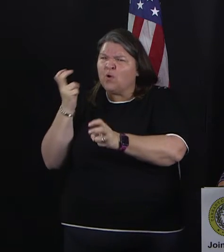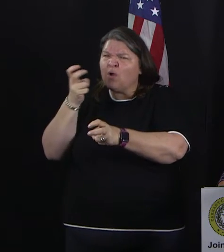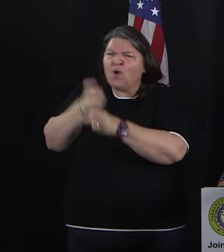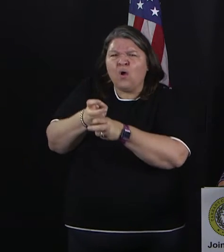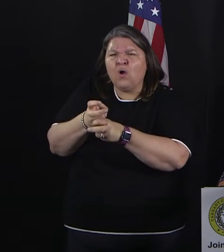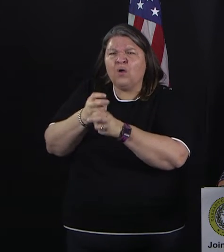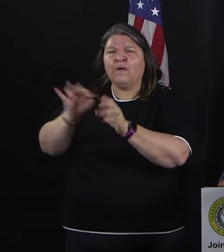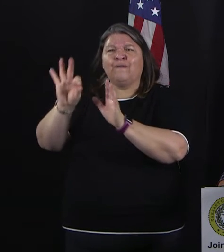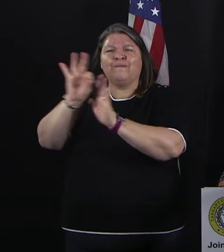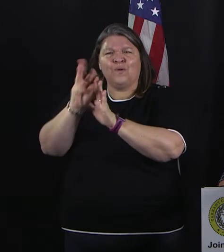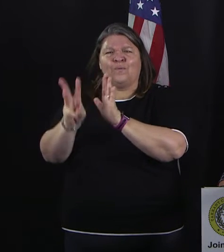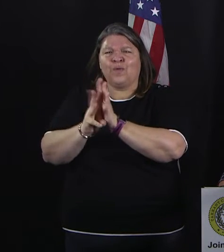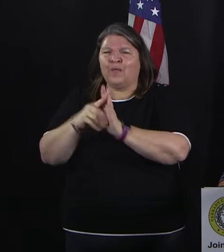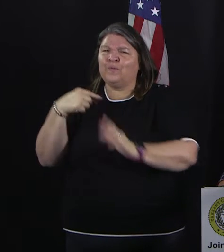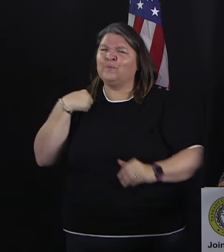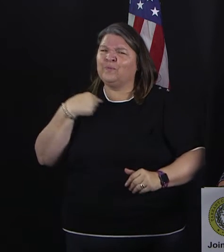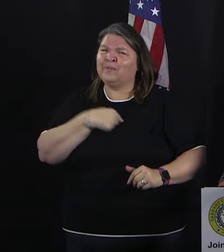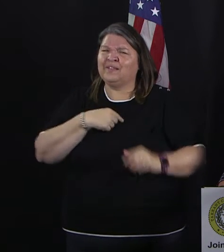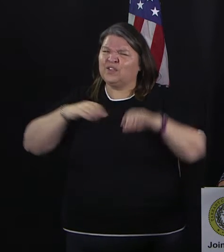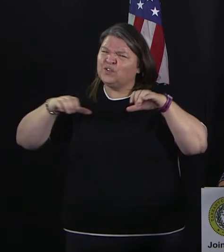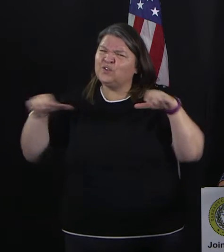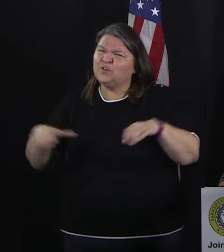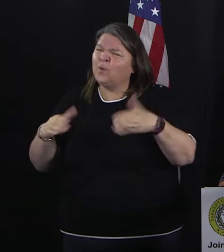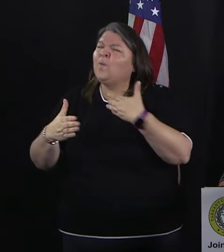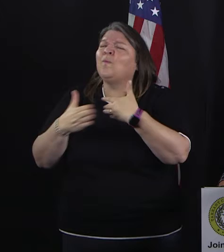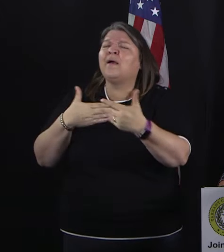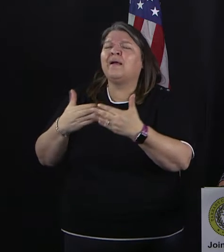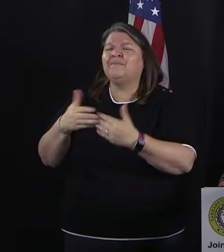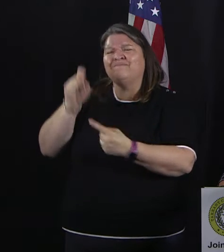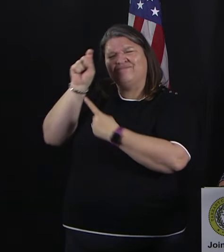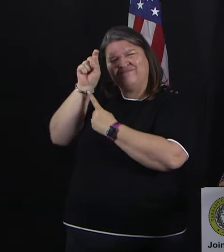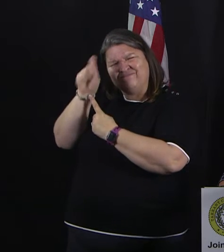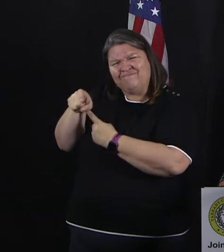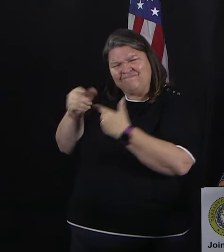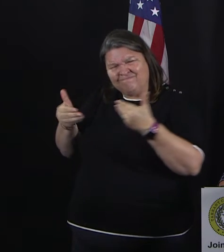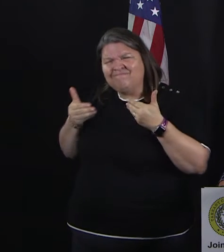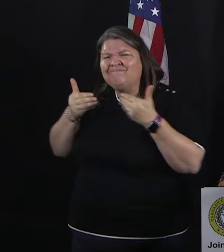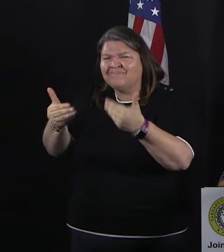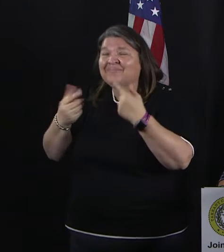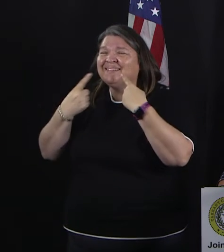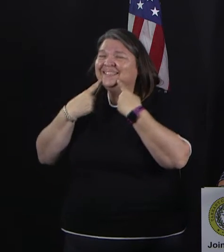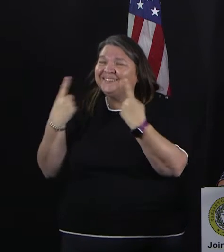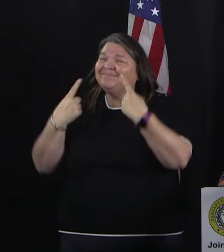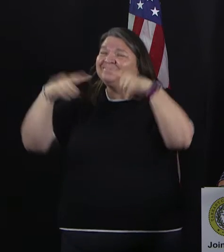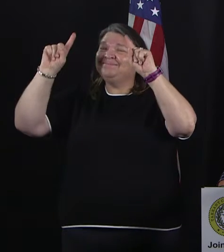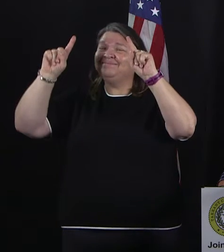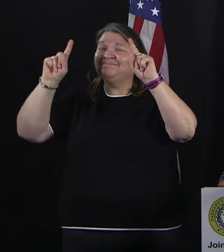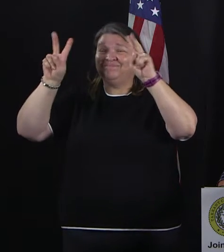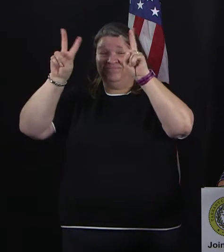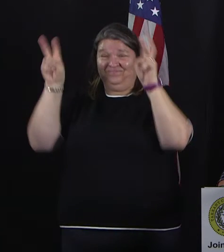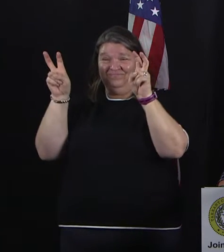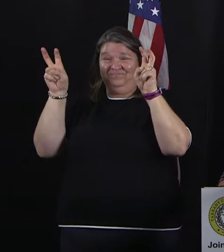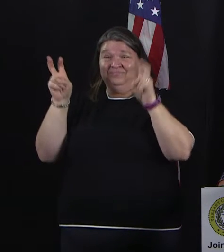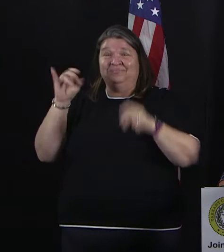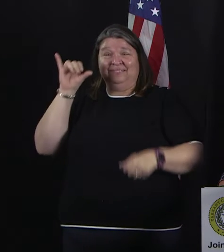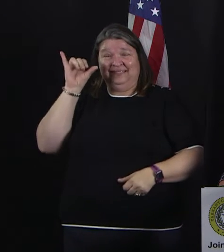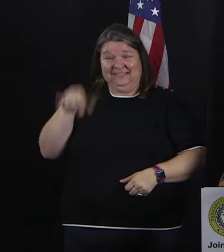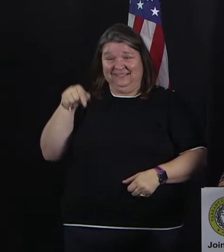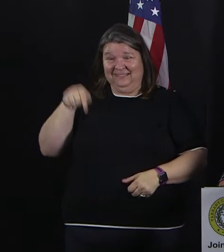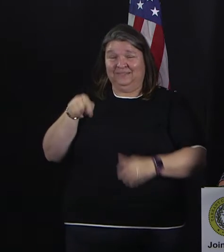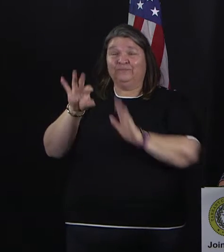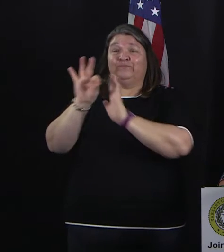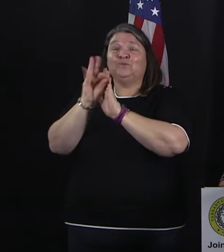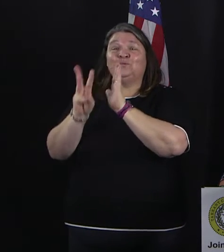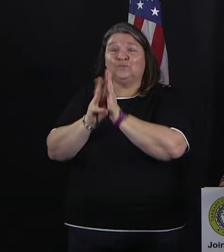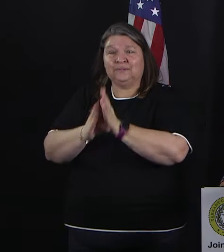it is right now. In the coming months, the City of Fort Worth will look to you to volunteer, help people in